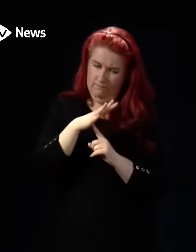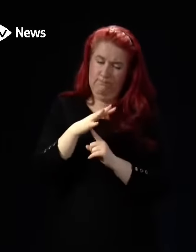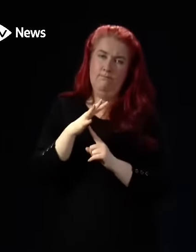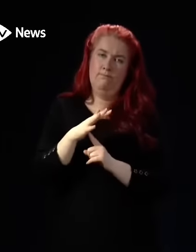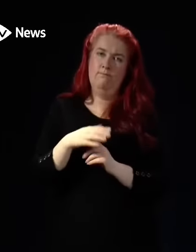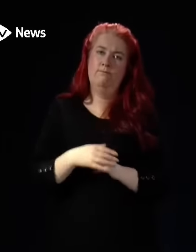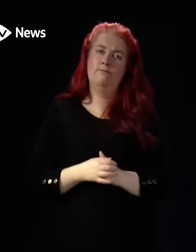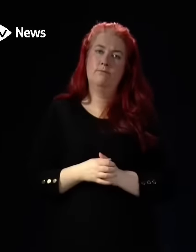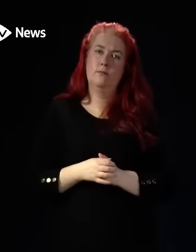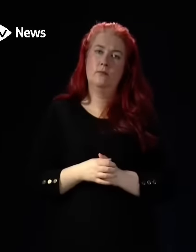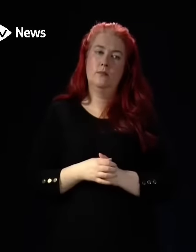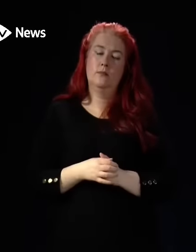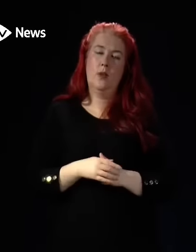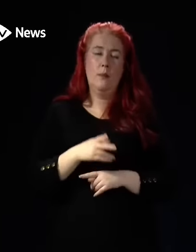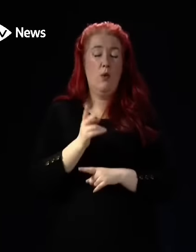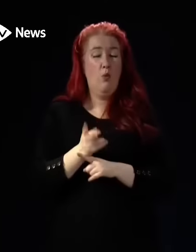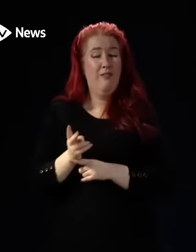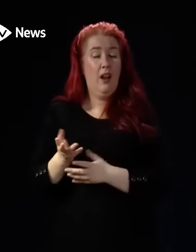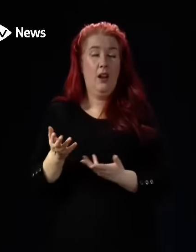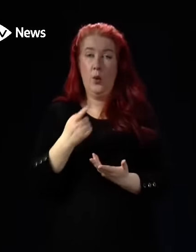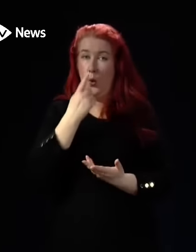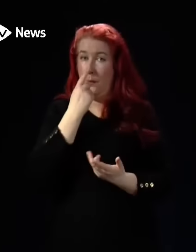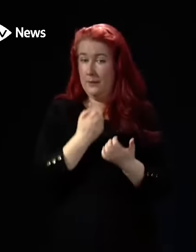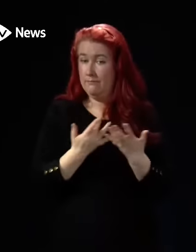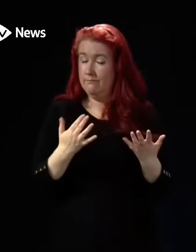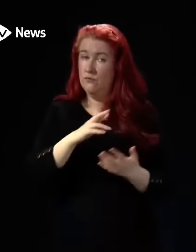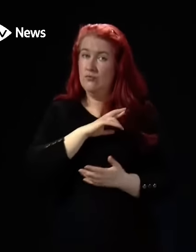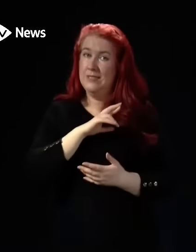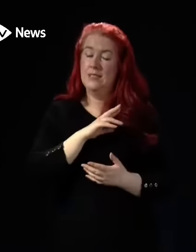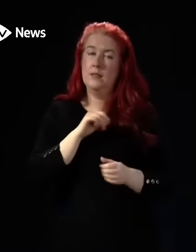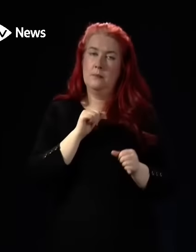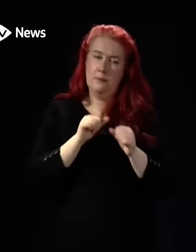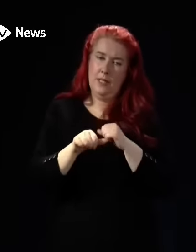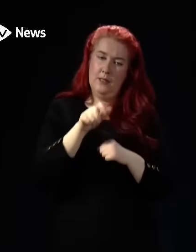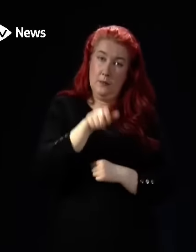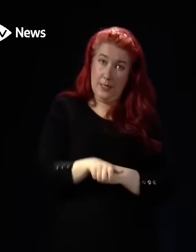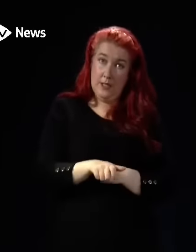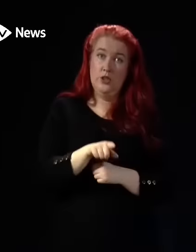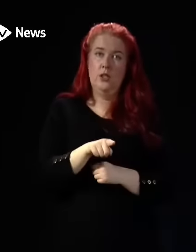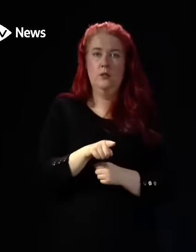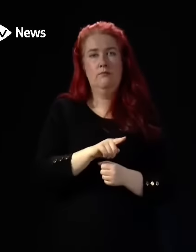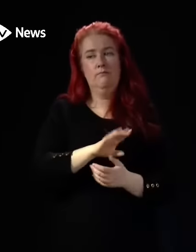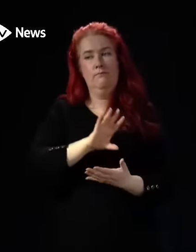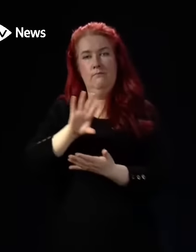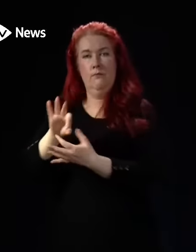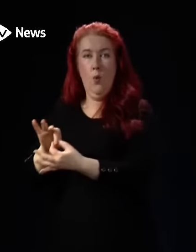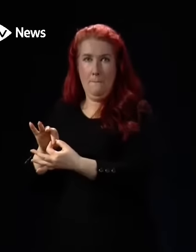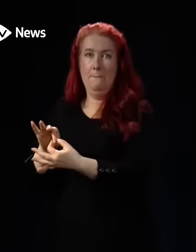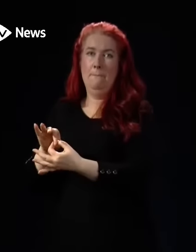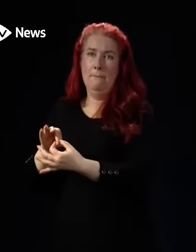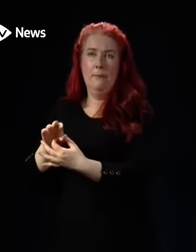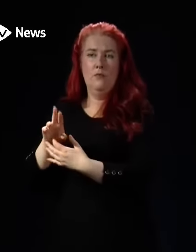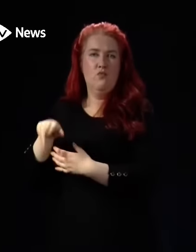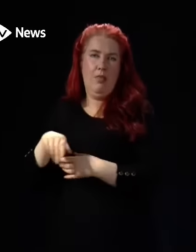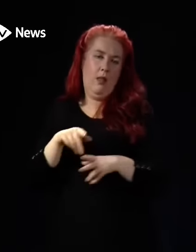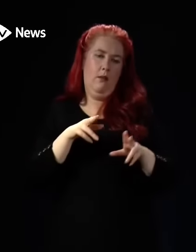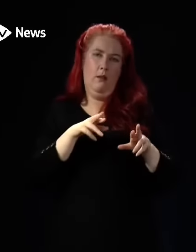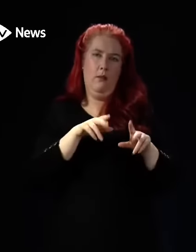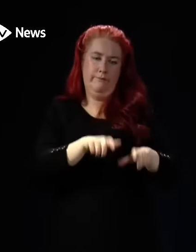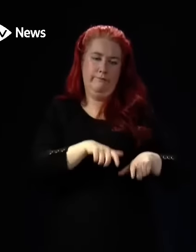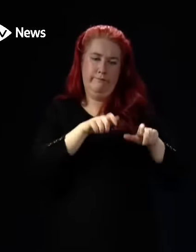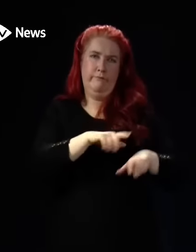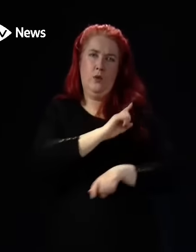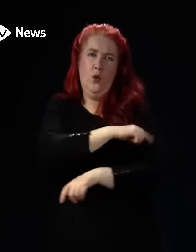it will often, for very many reasons, be in the interest of a patient to be at home rather than in hospital. Being in